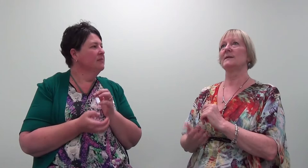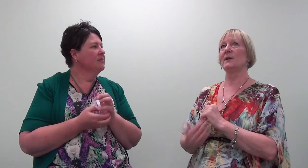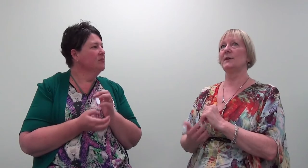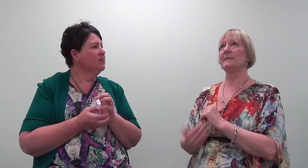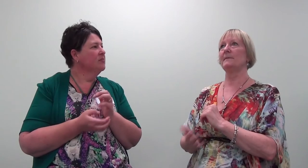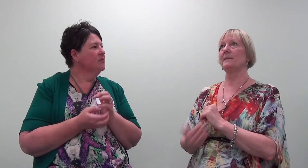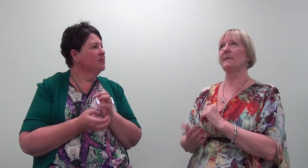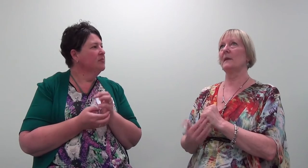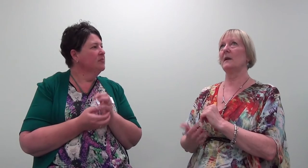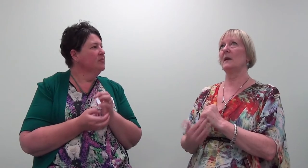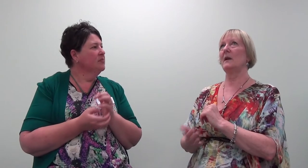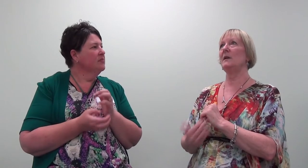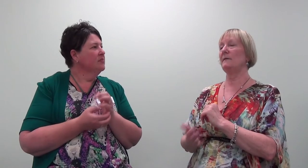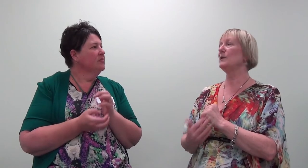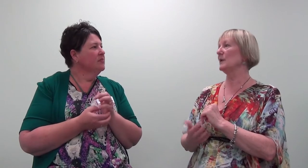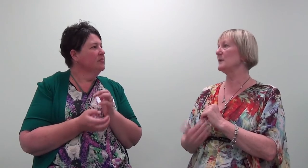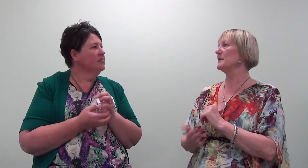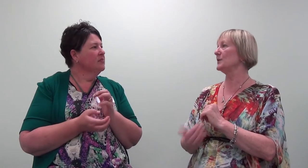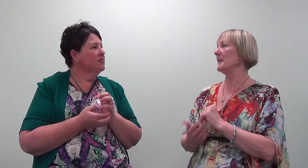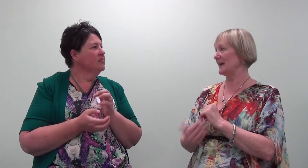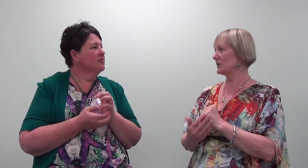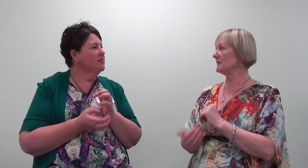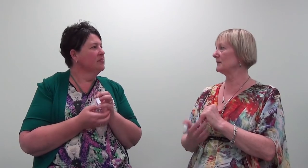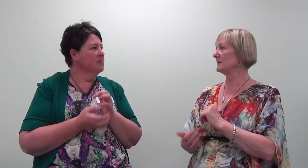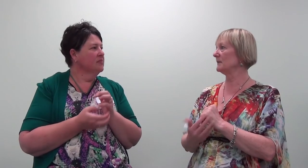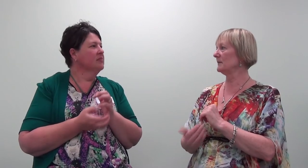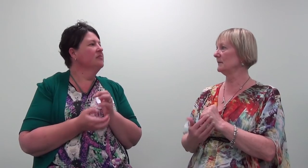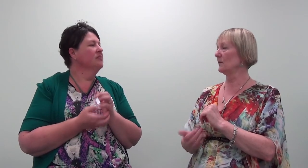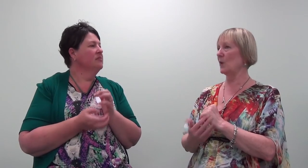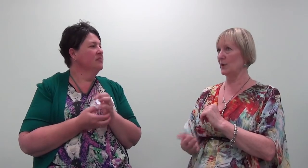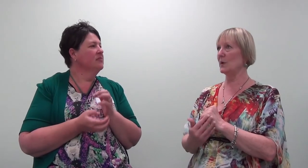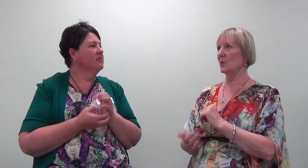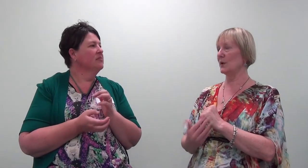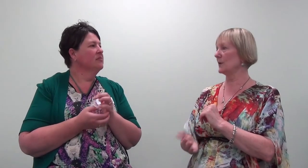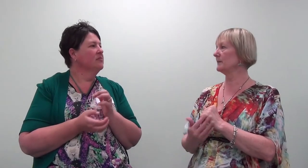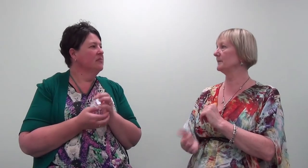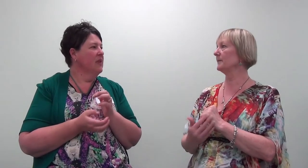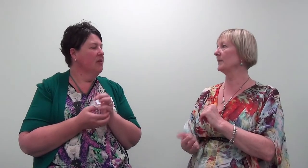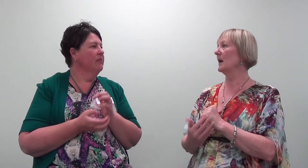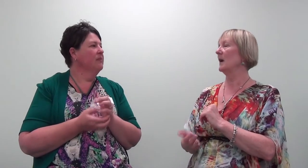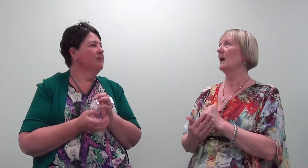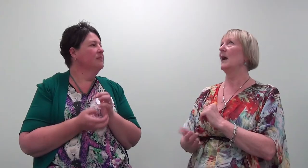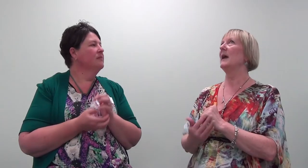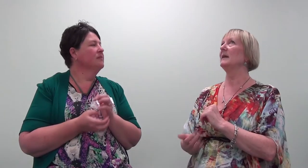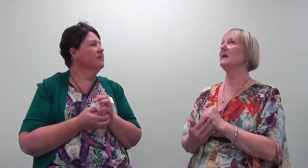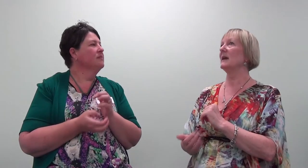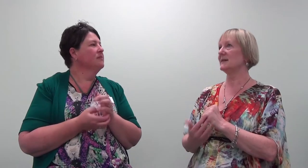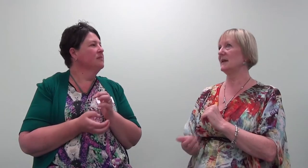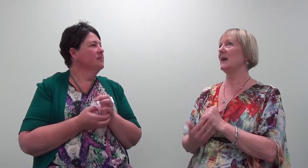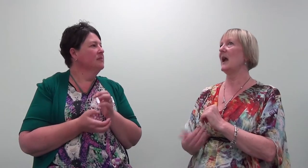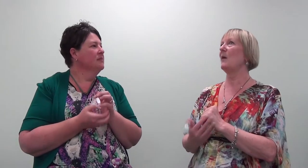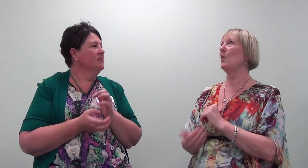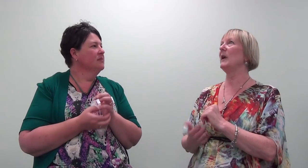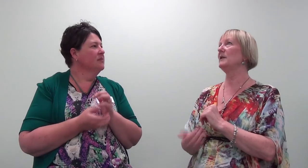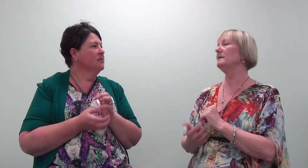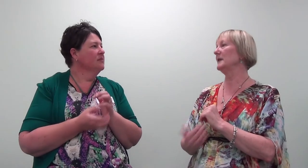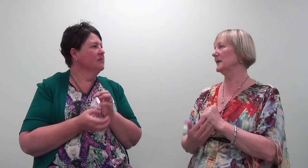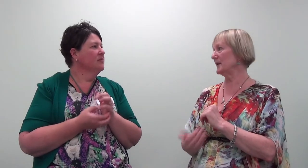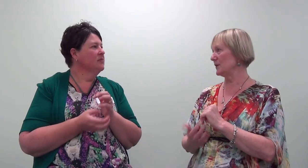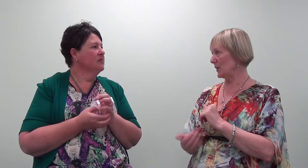So if you were to imagine what you want to work on. Yeah. And guessing at where you'd feel it in your